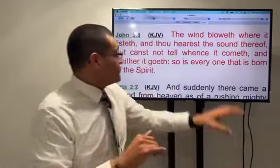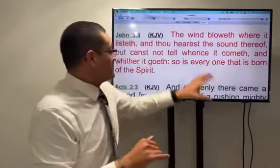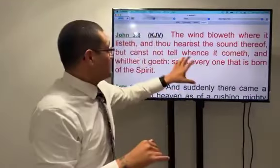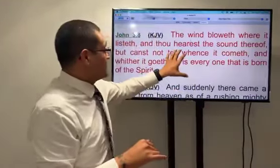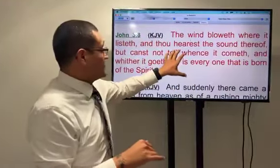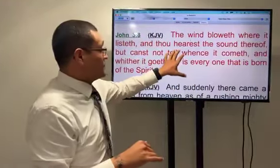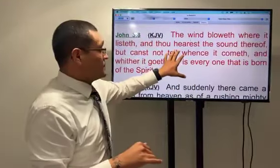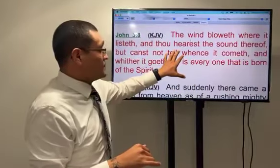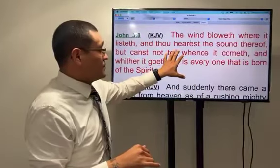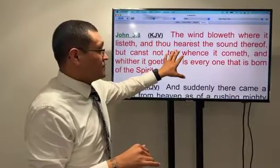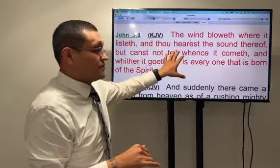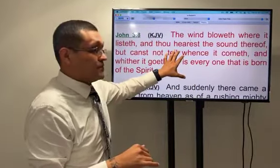it's the same as this verse